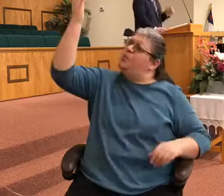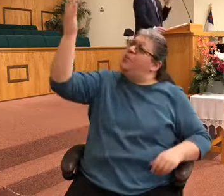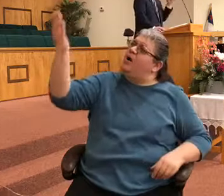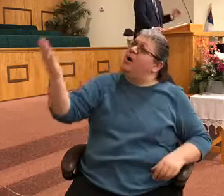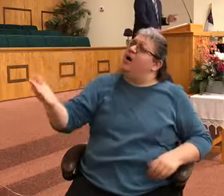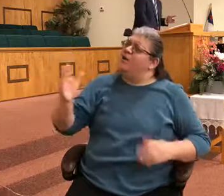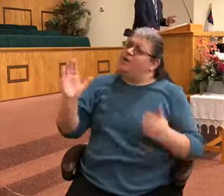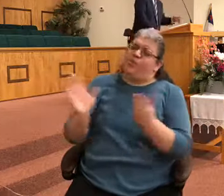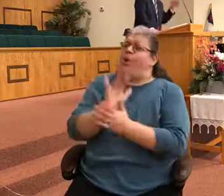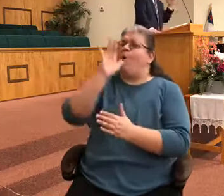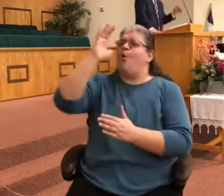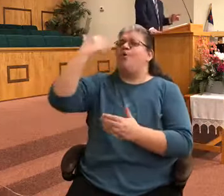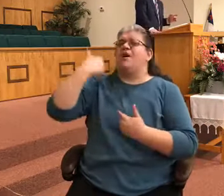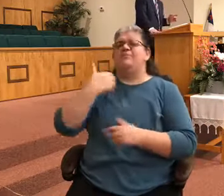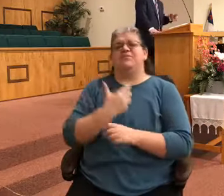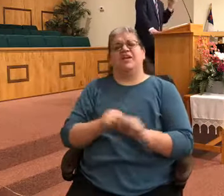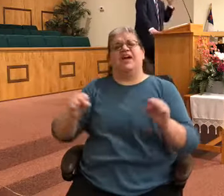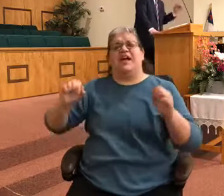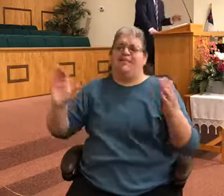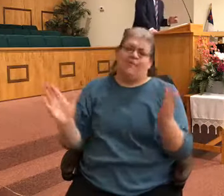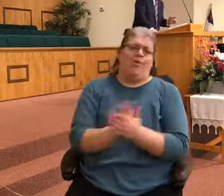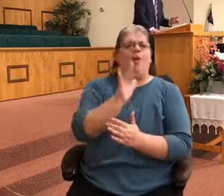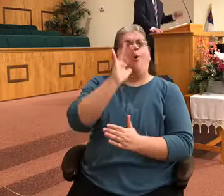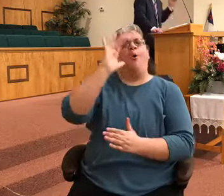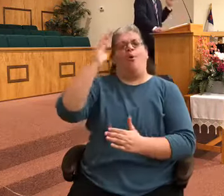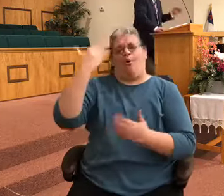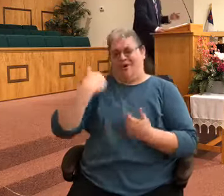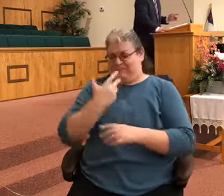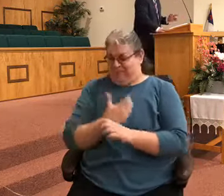the blood